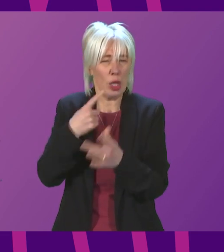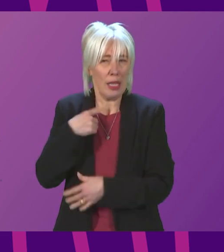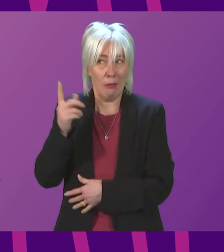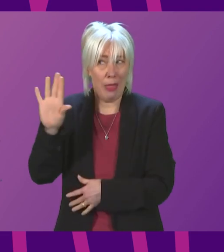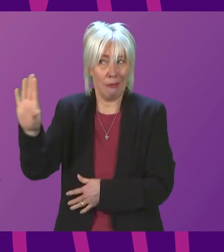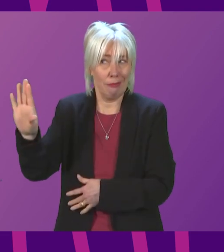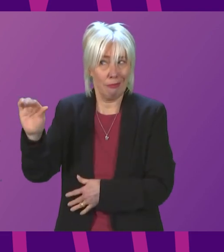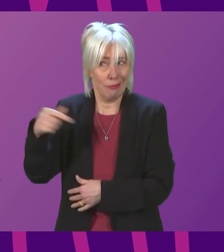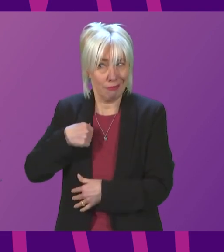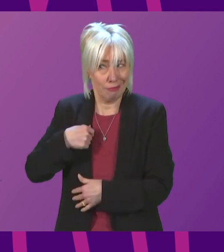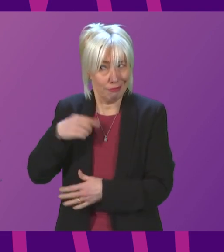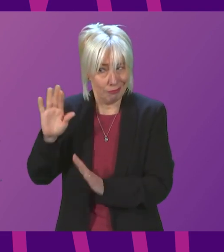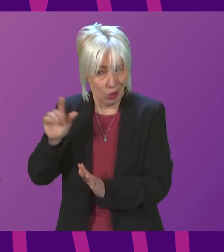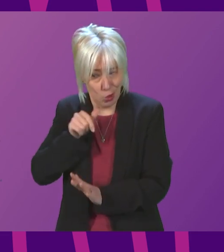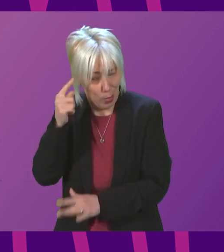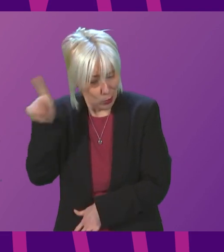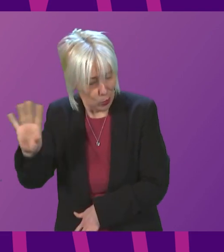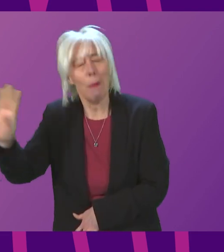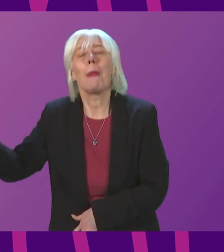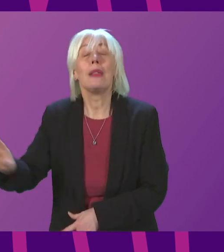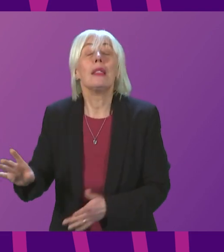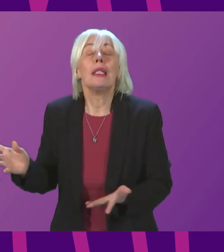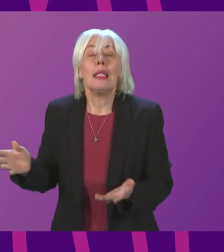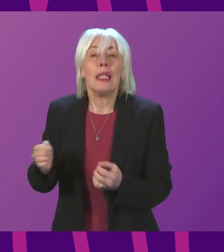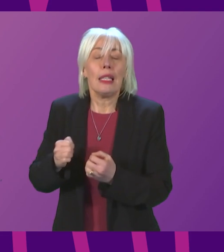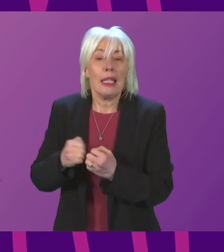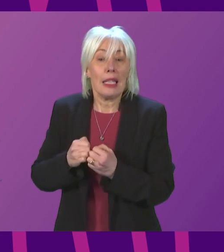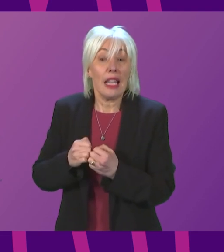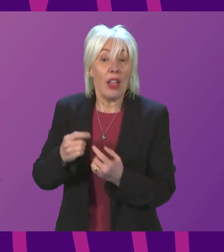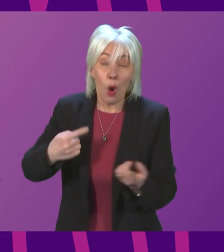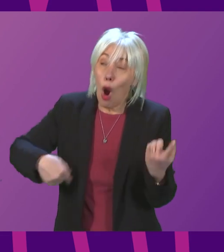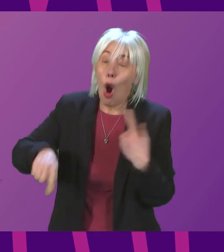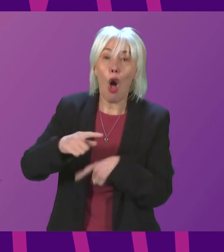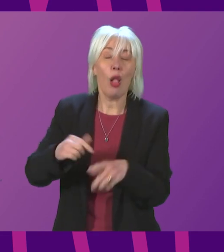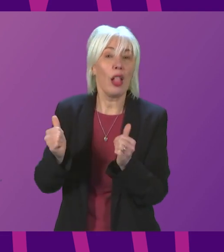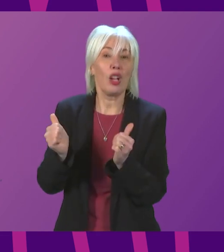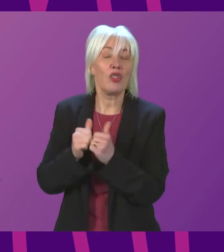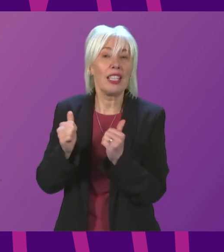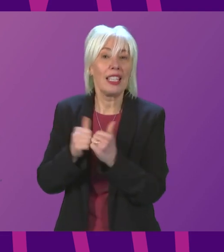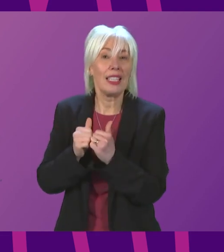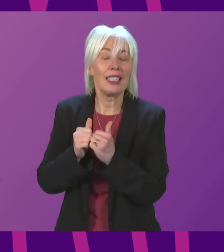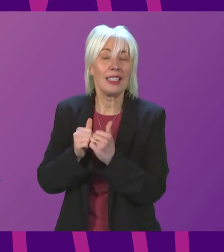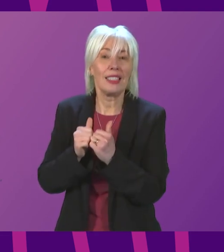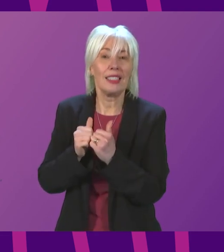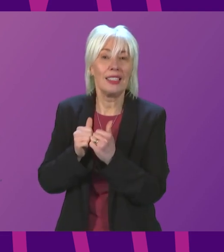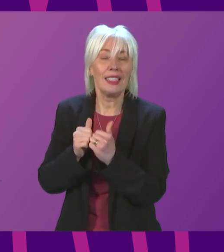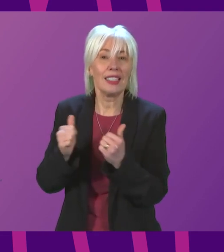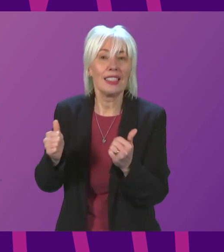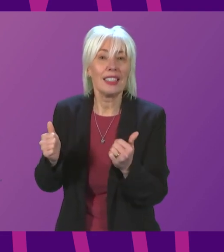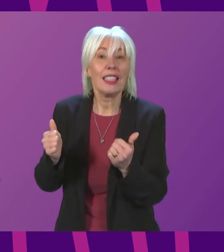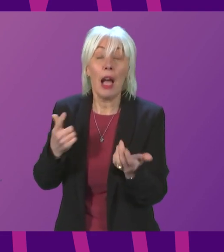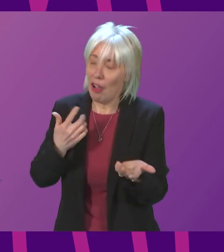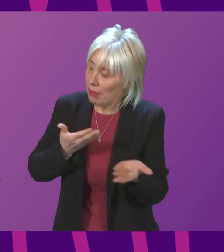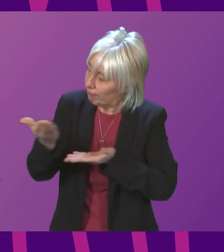I think we all agree, and I've had many discussions with UK government